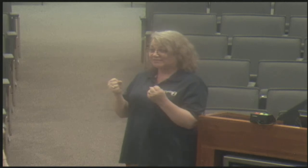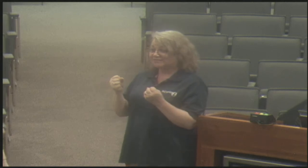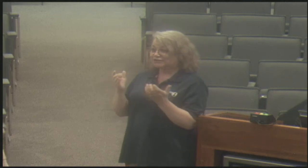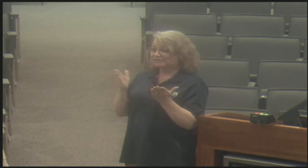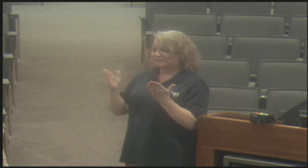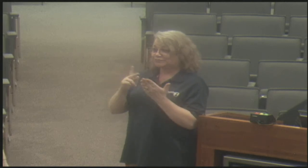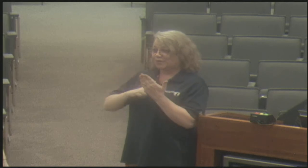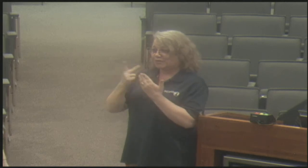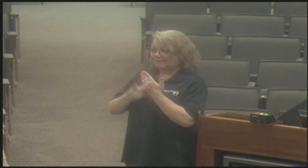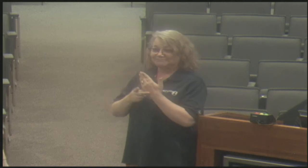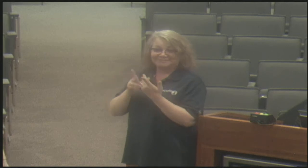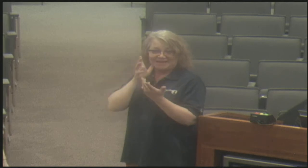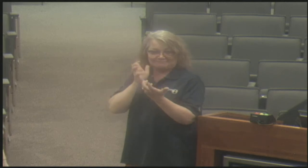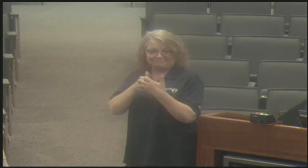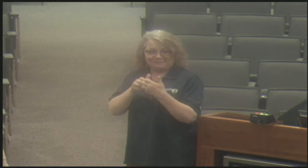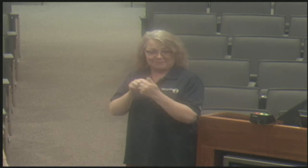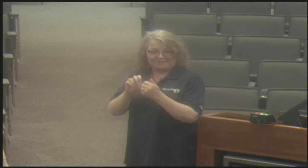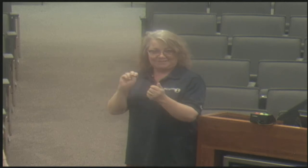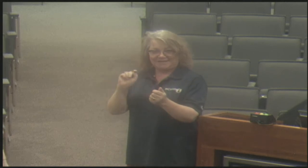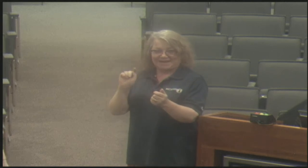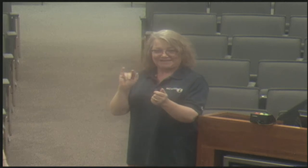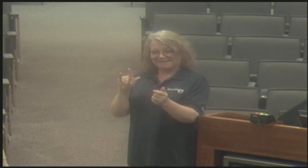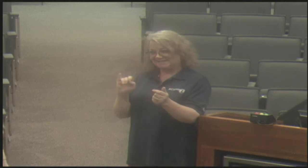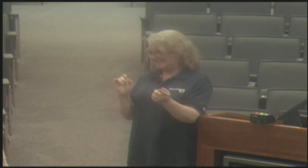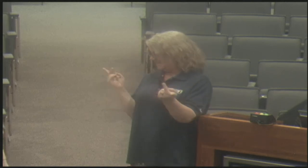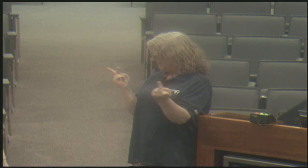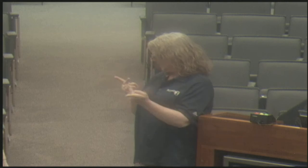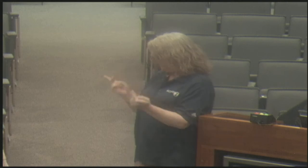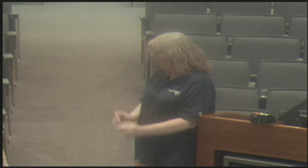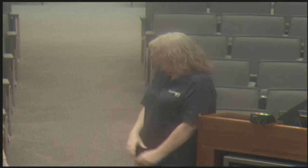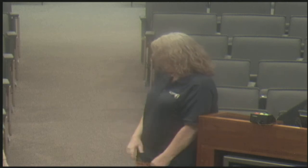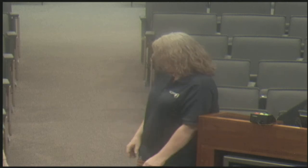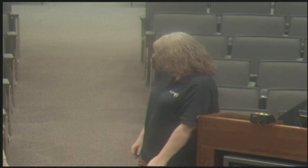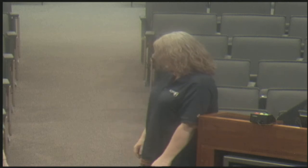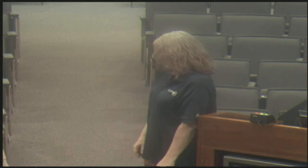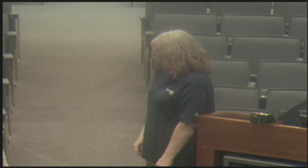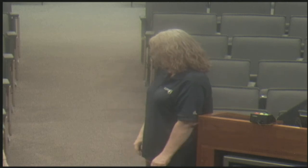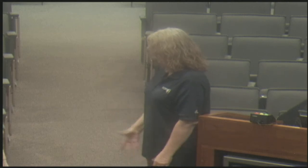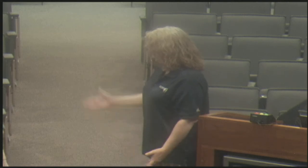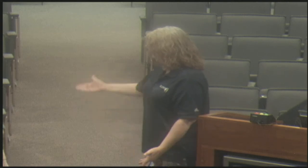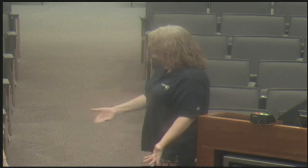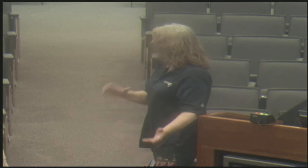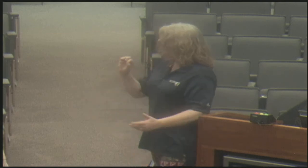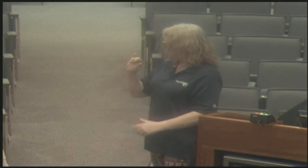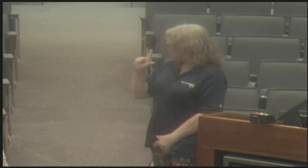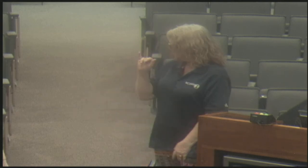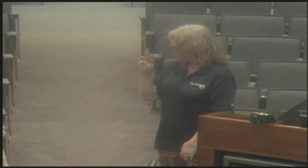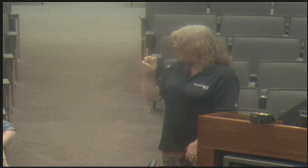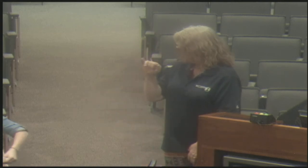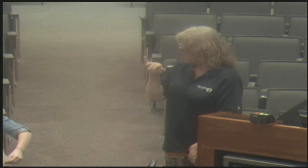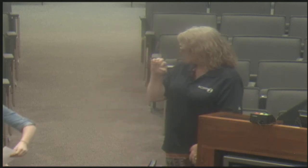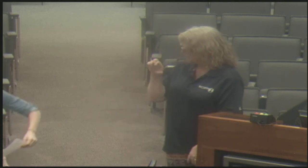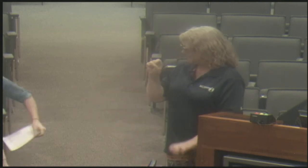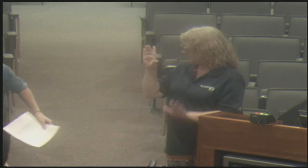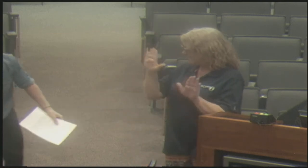is our behavioral health services program specialist. And I'm sure her and Natalie would have lots to chat about.